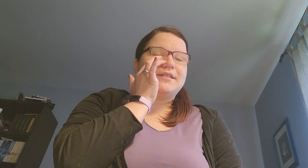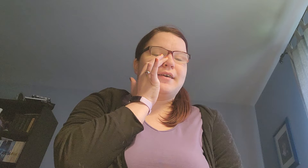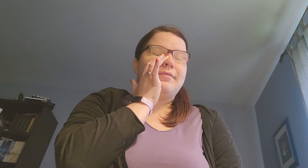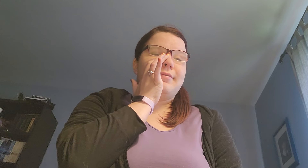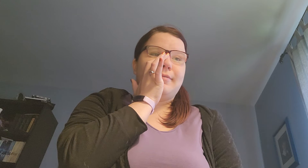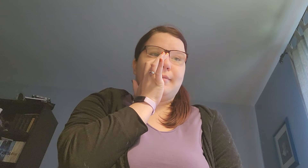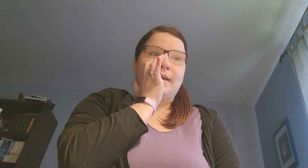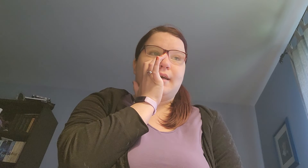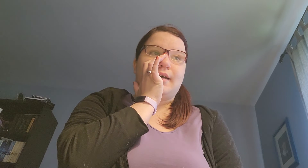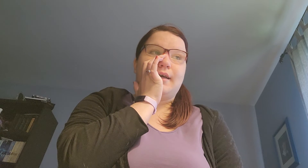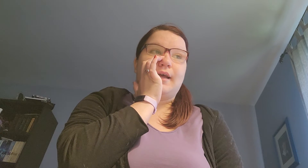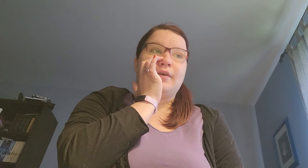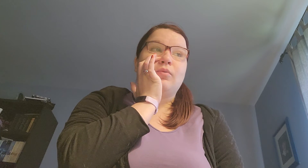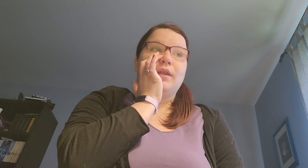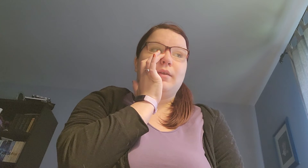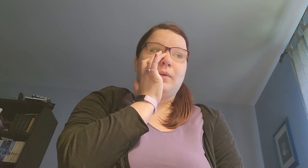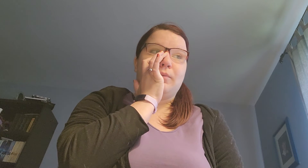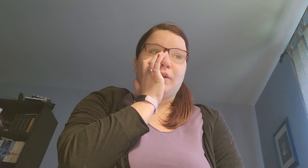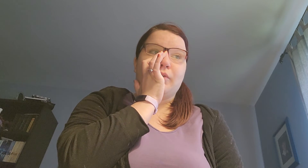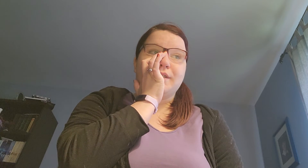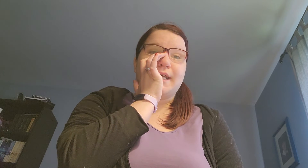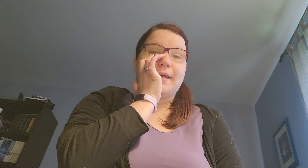stuff. Uh... I don't really wanna go into that.